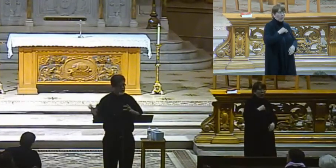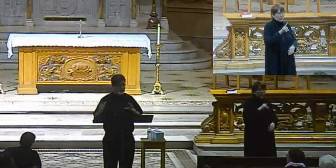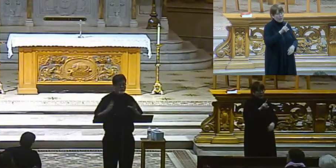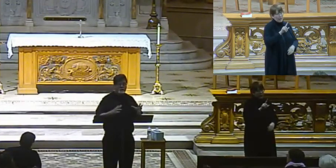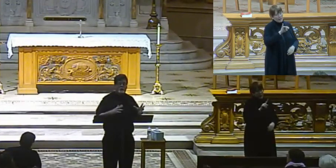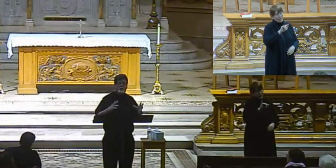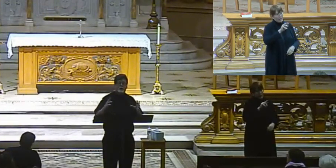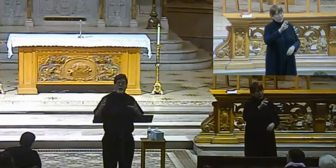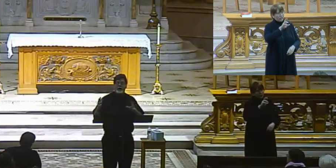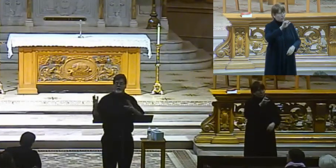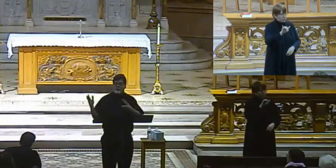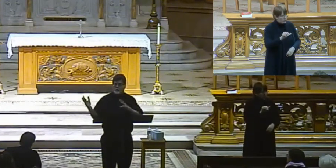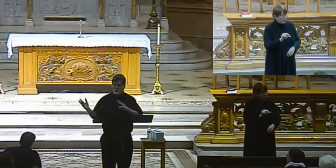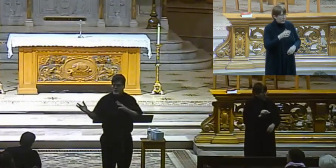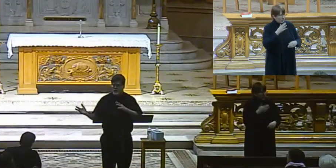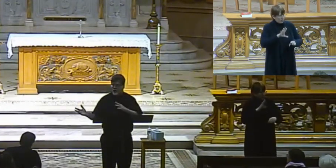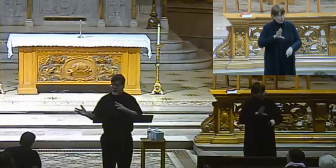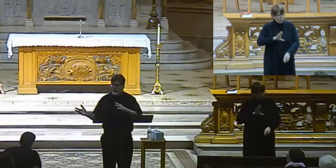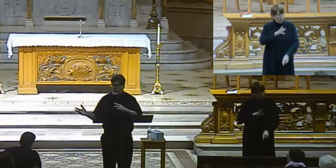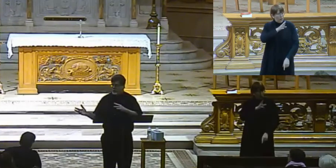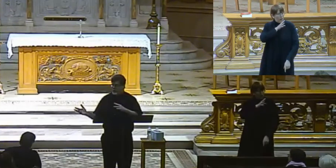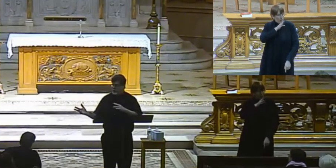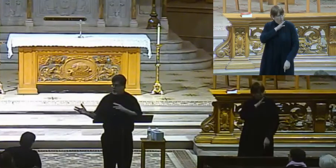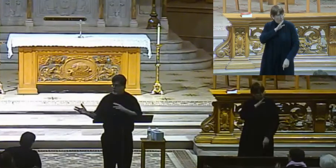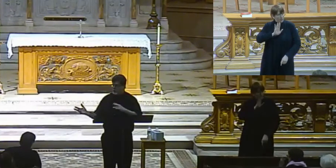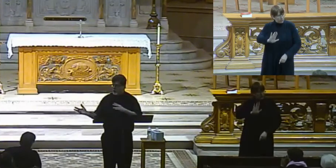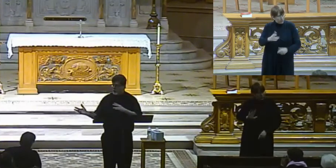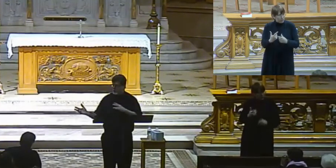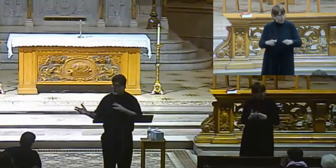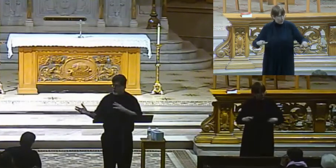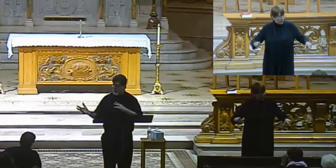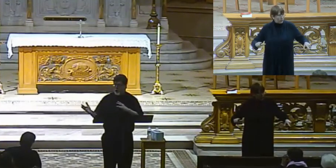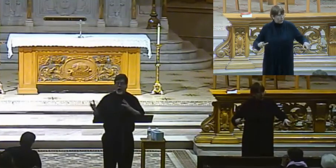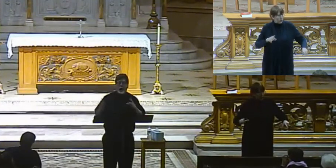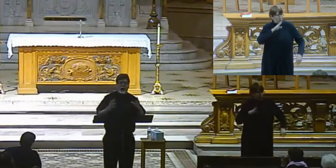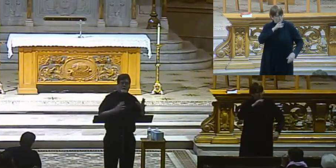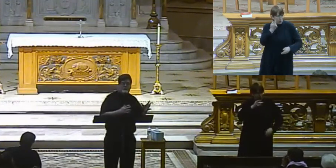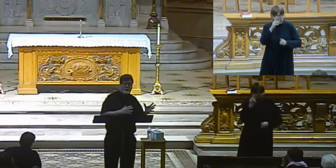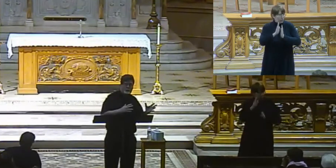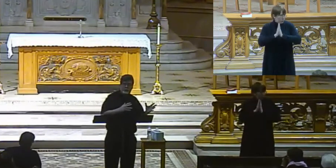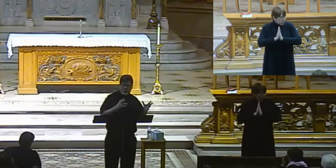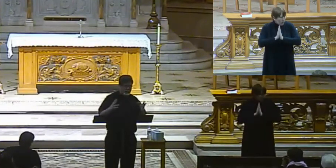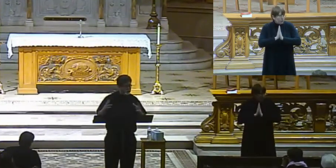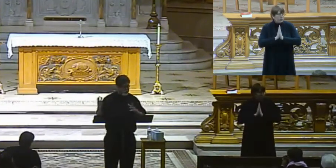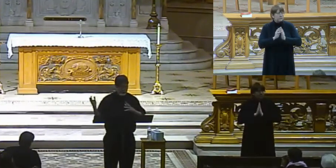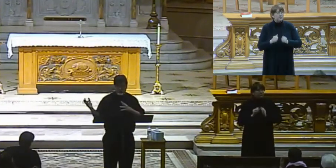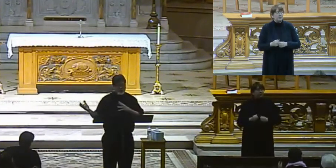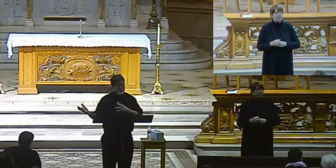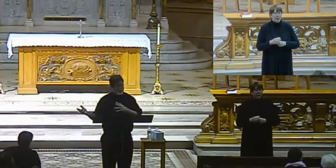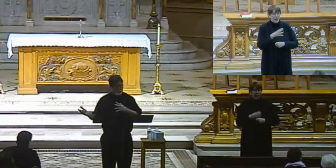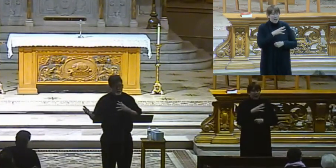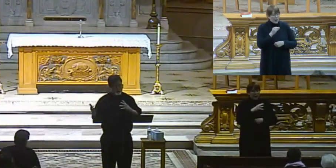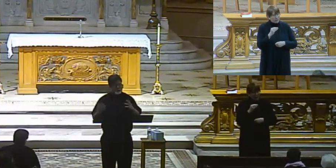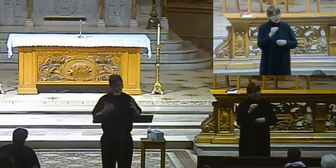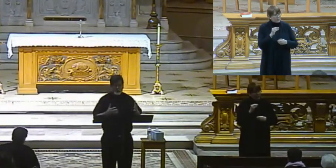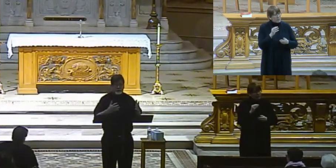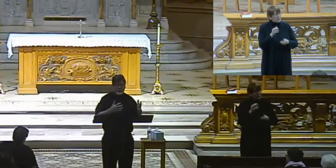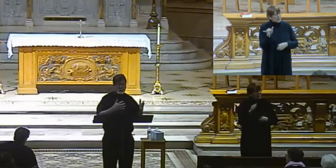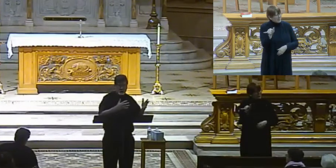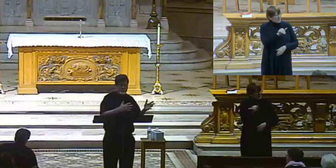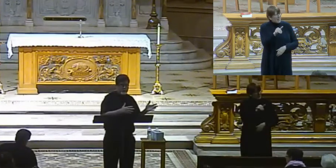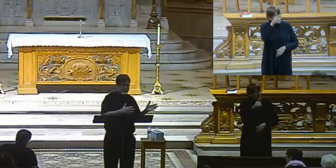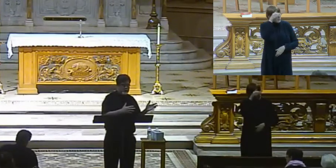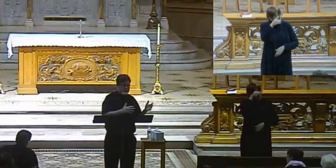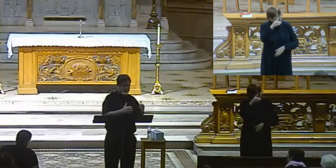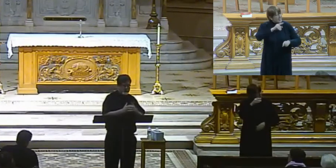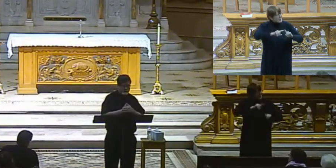liturgy. They use their own languages in their prayer, all right? Their liturgy is very similar to ours, but it